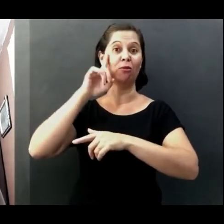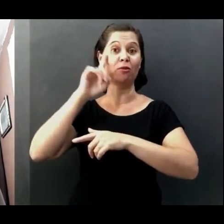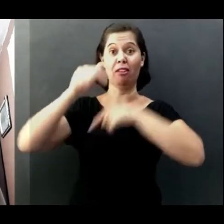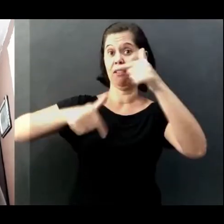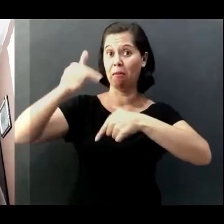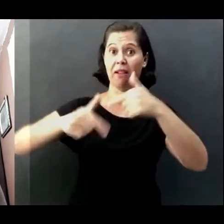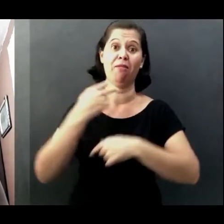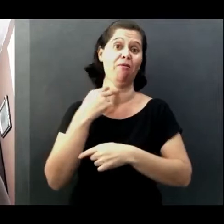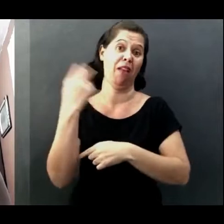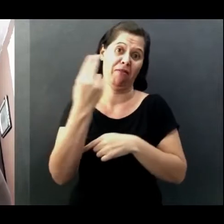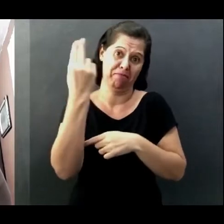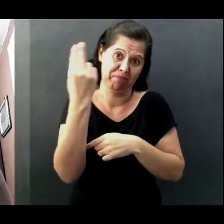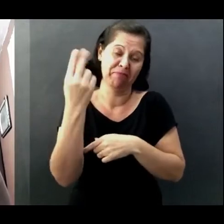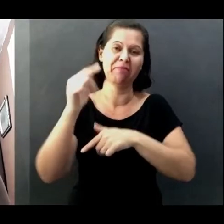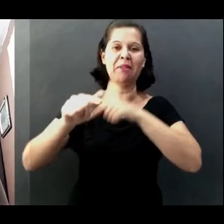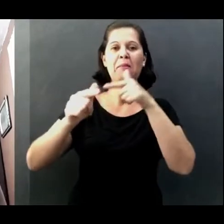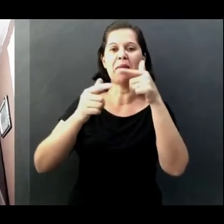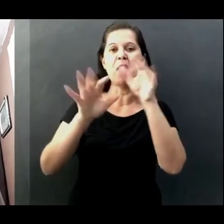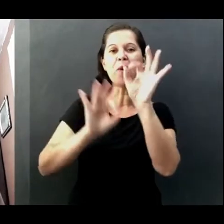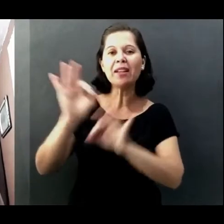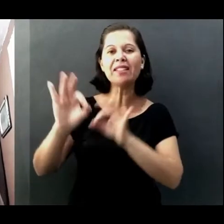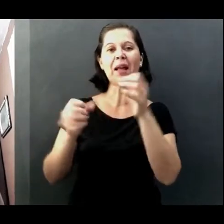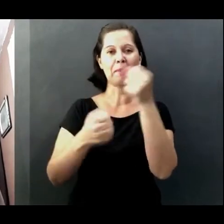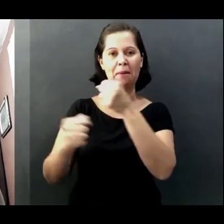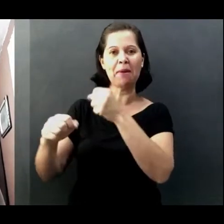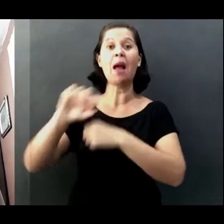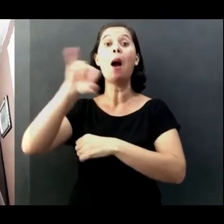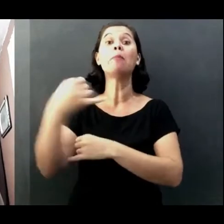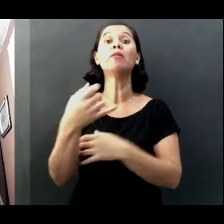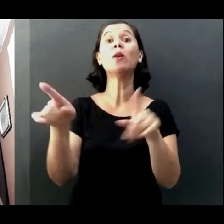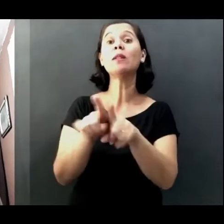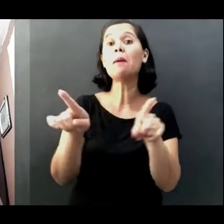Dulce de Leite. Here in the south we know it as Mumu.